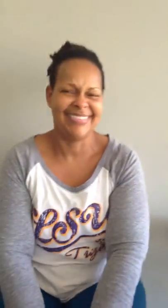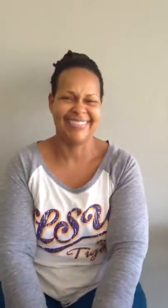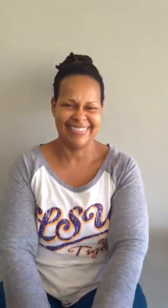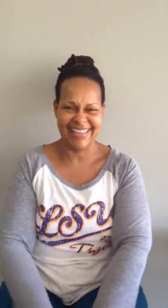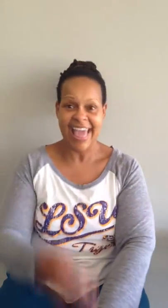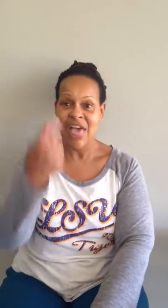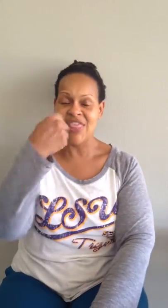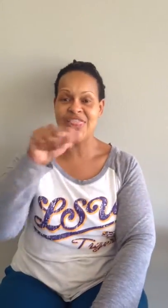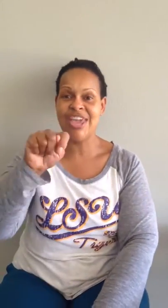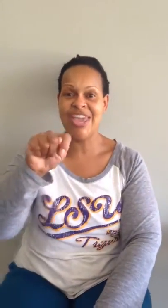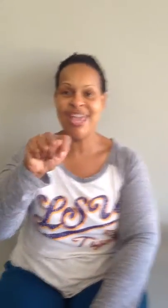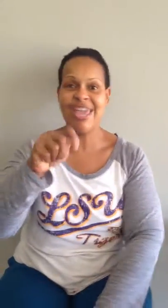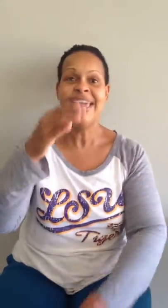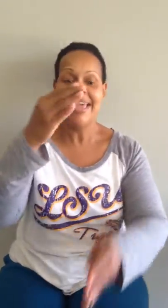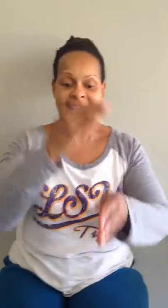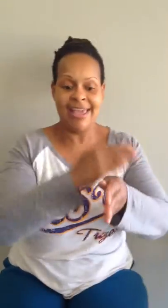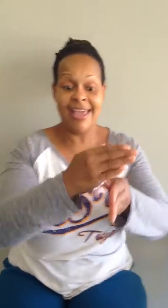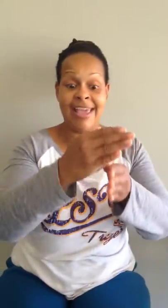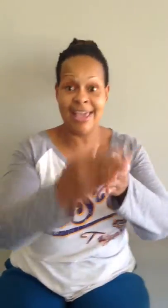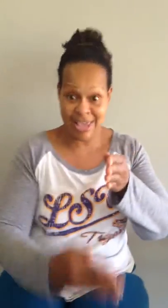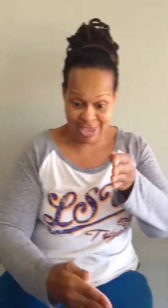The end. end.